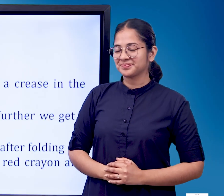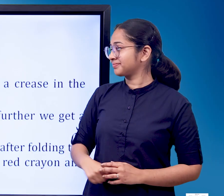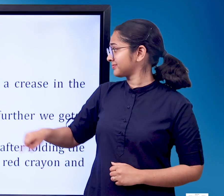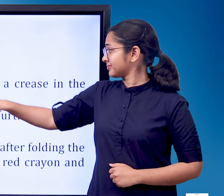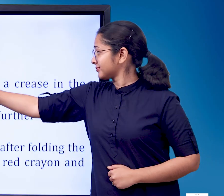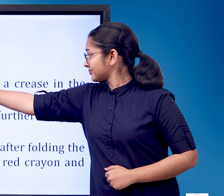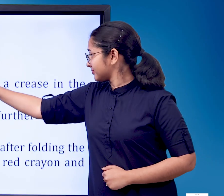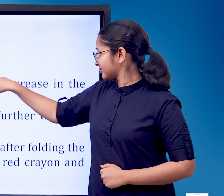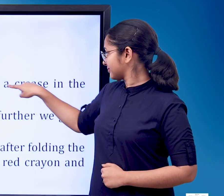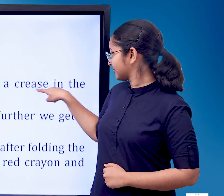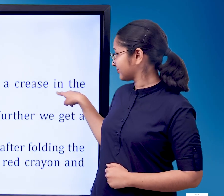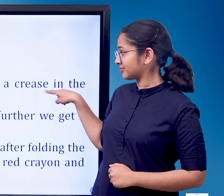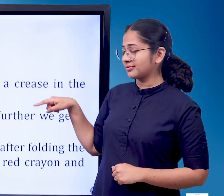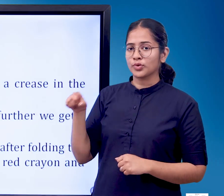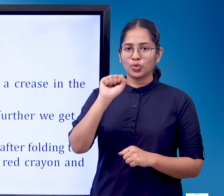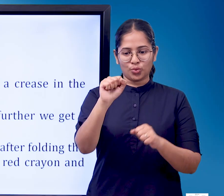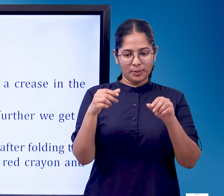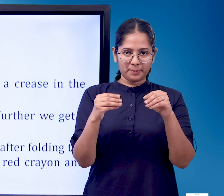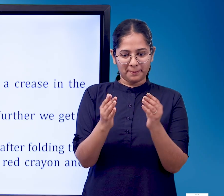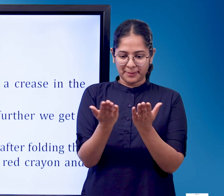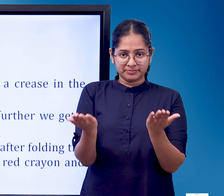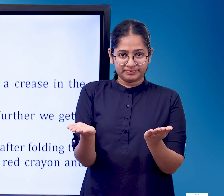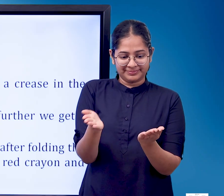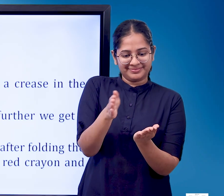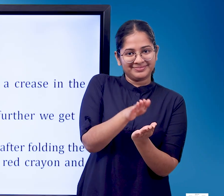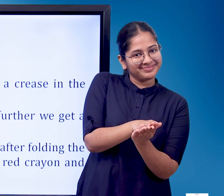If we fold the paper in half, it makes a crease in the centre